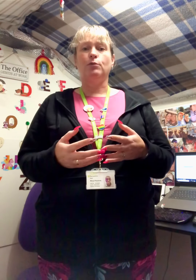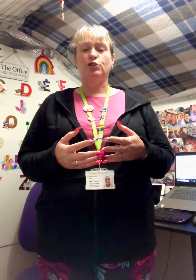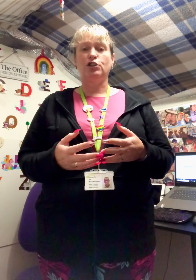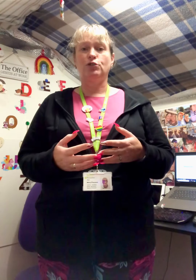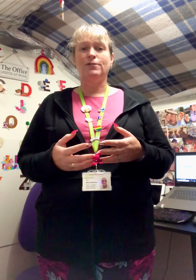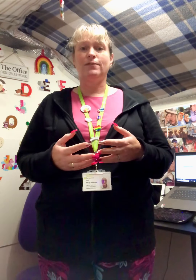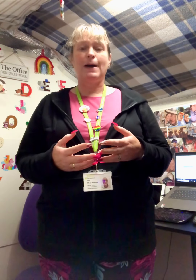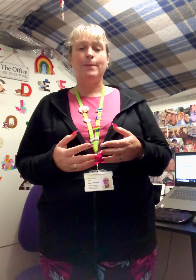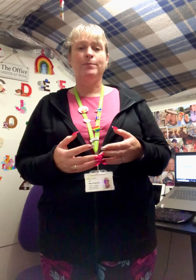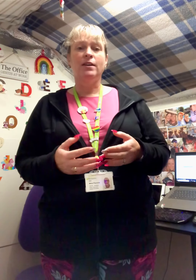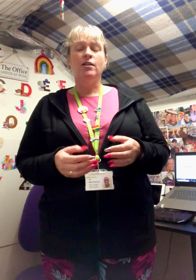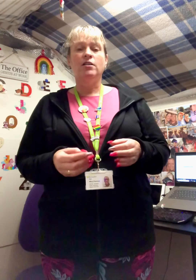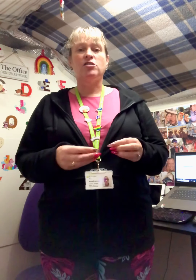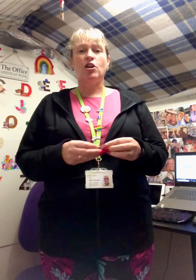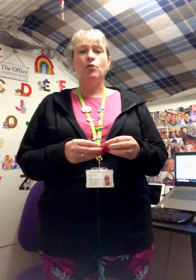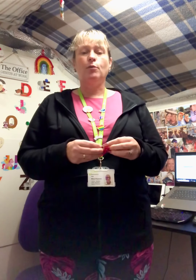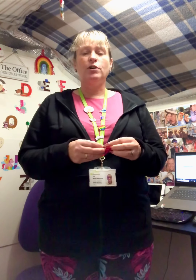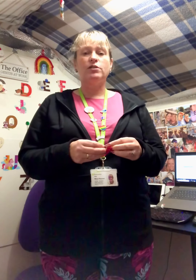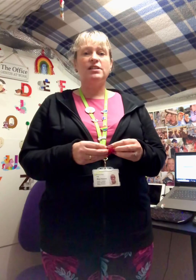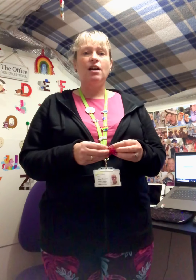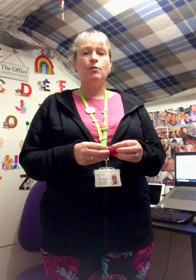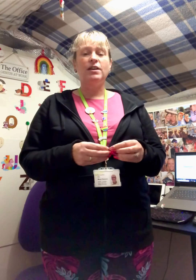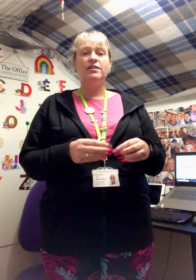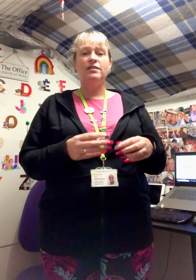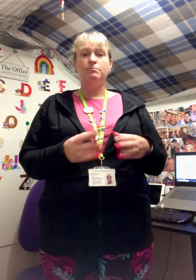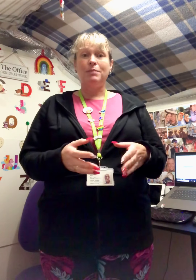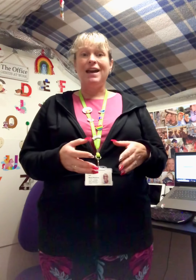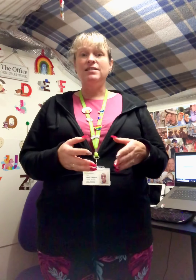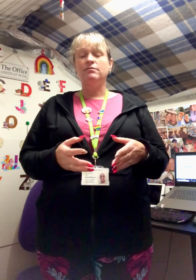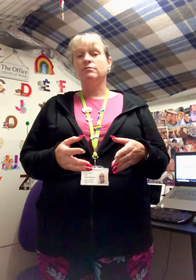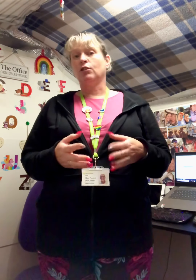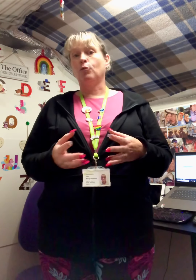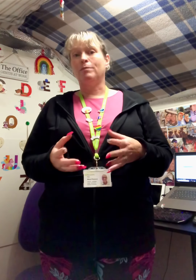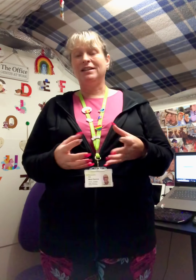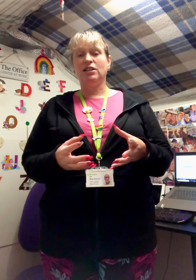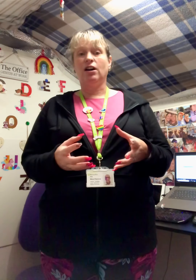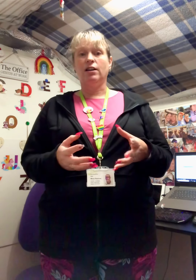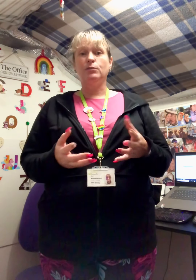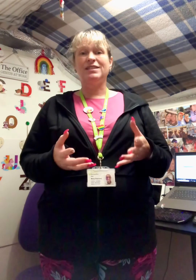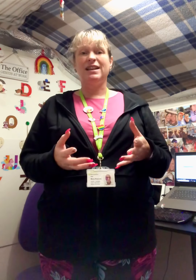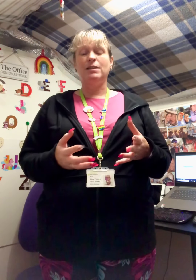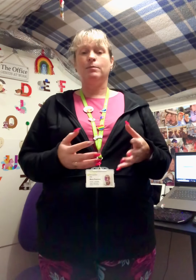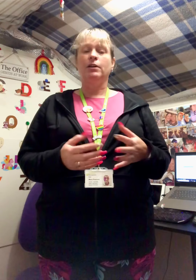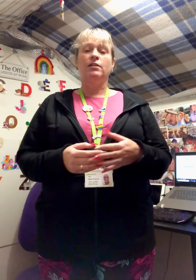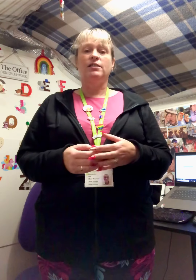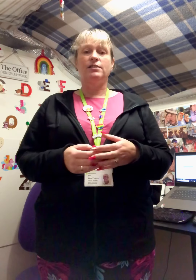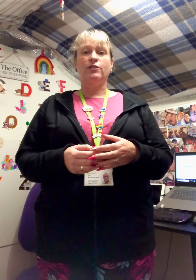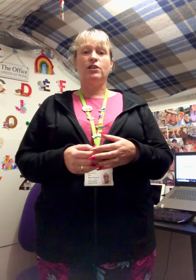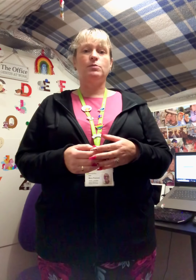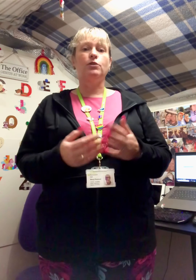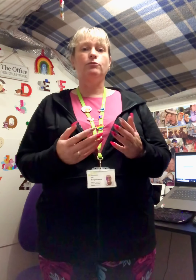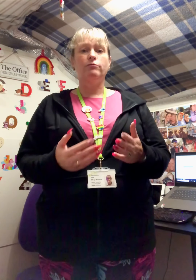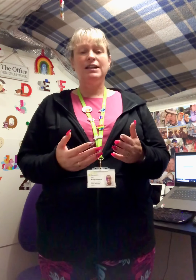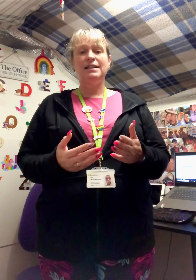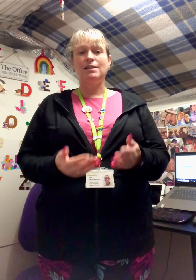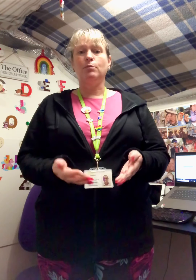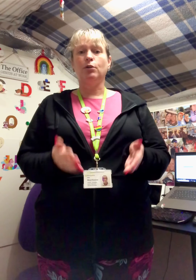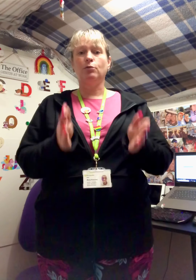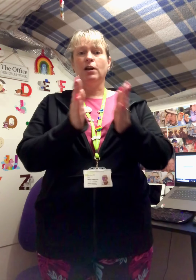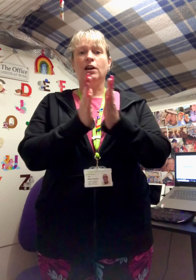to use for that so we'll start with bed or bedtime sleep as the first one really simple you